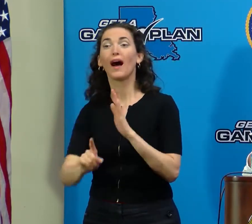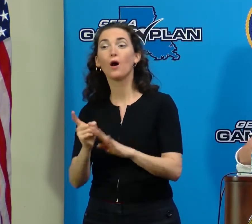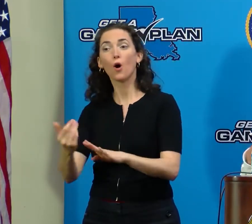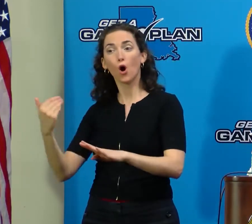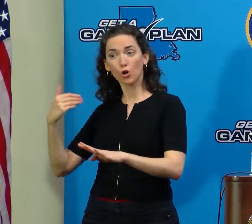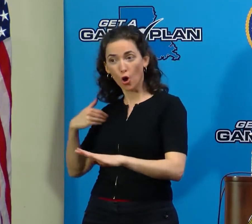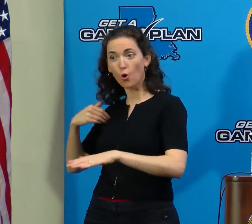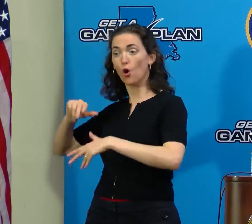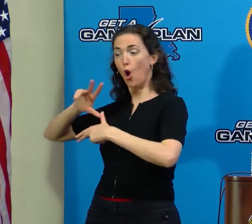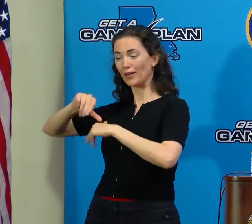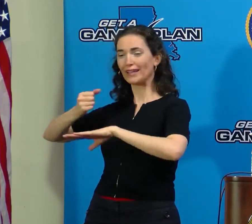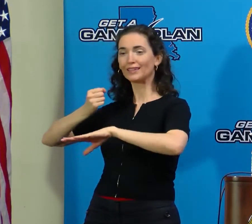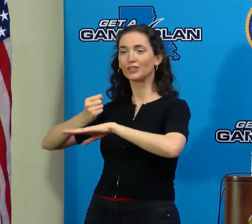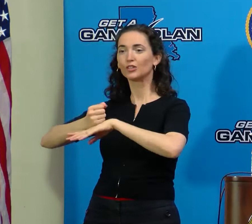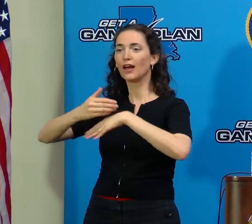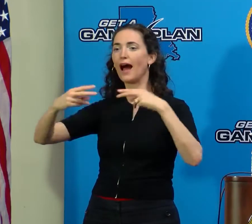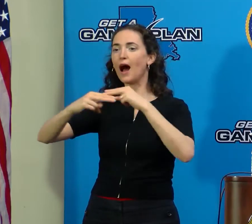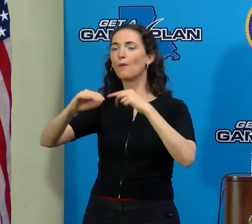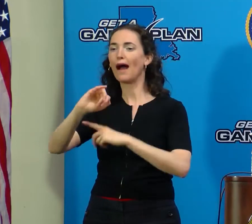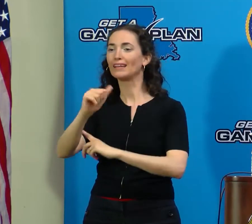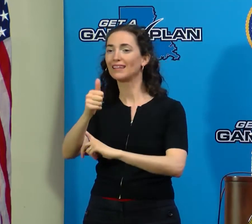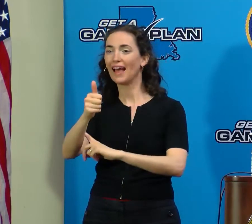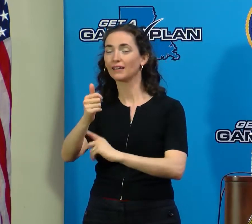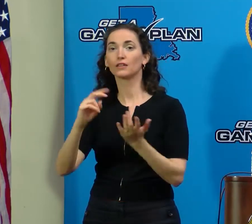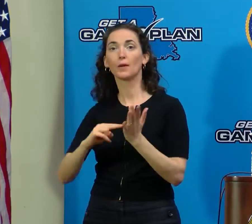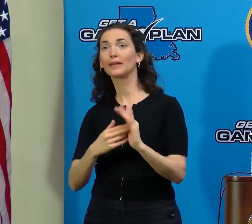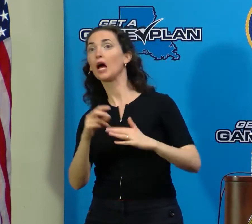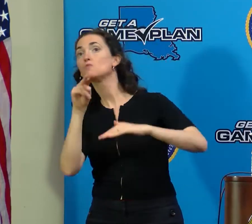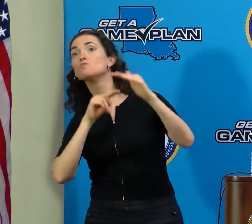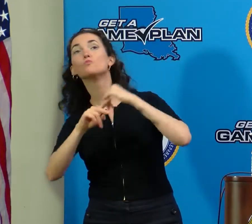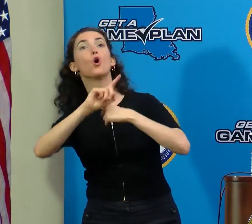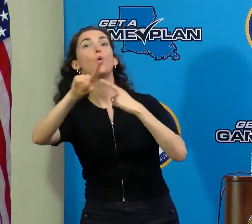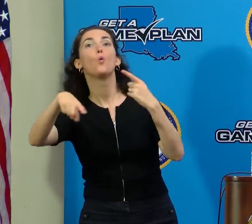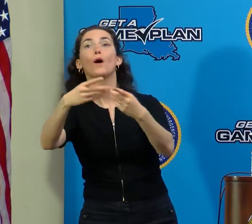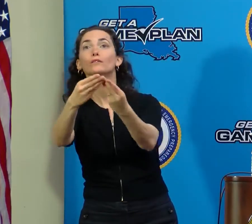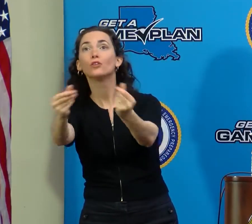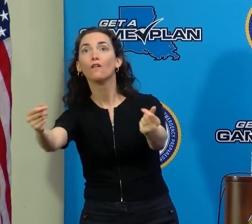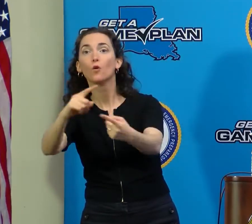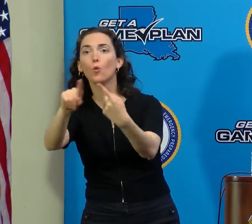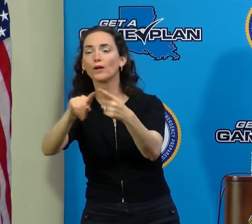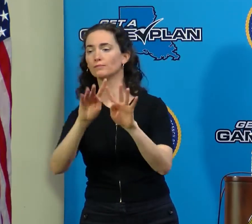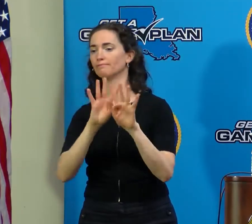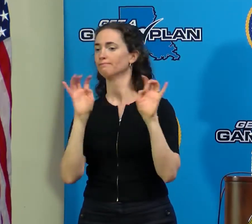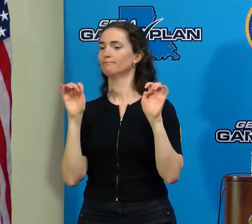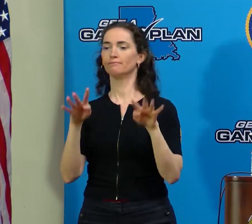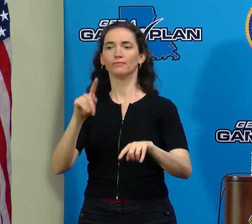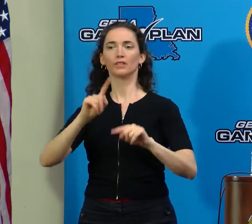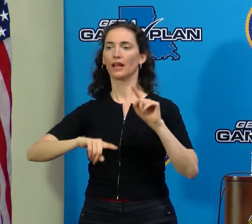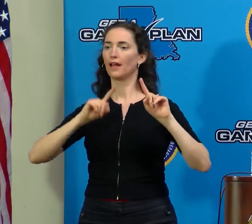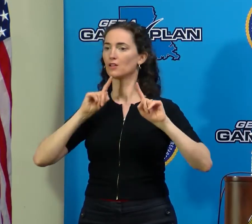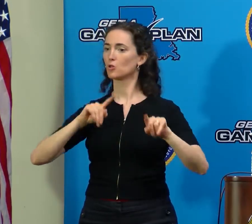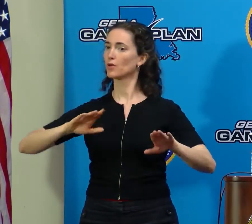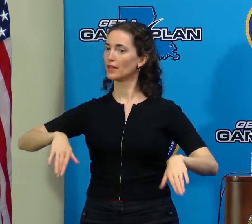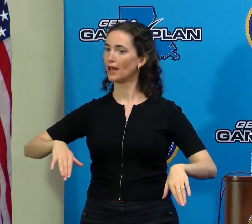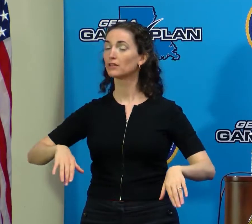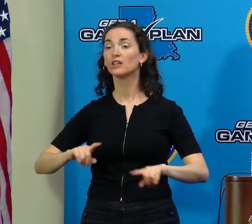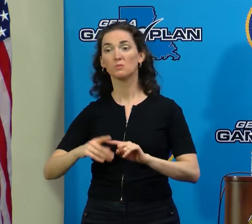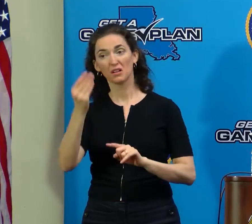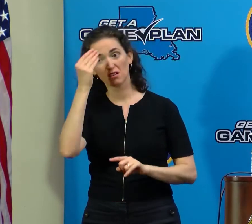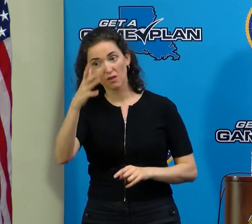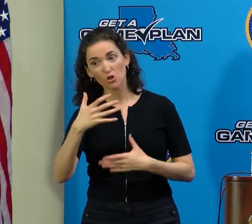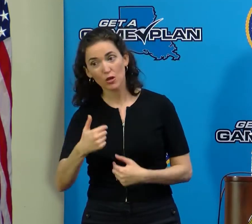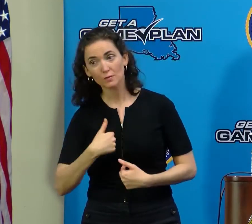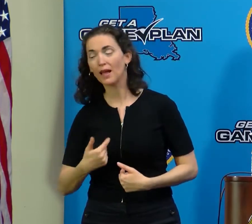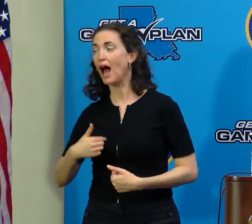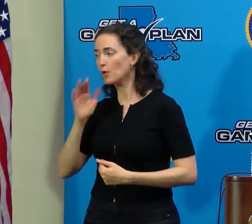And so it's just too soon right now to say when that power is going to be restored. But trust me, I'll be pushing them to